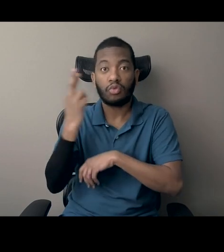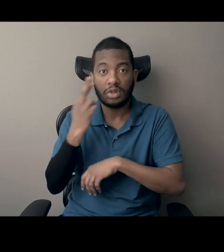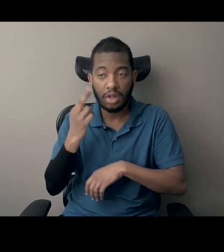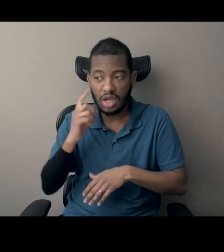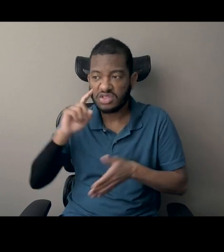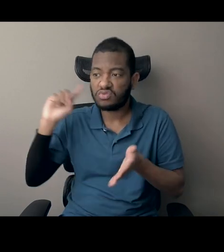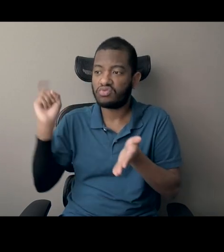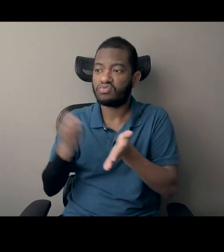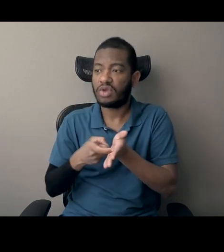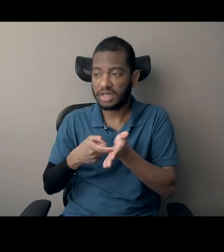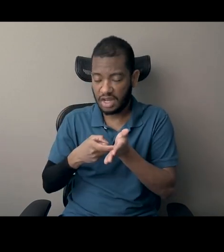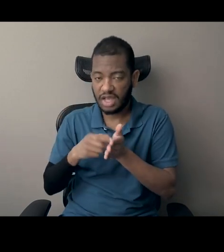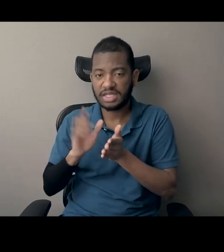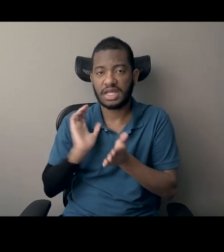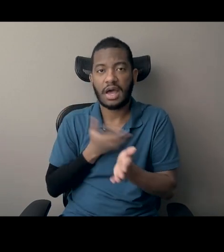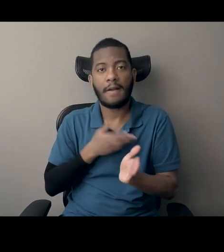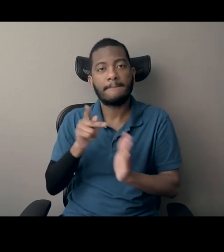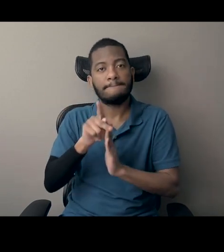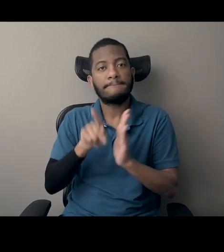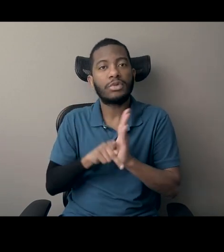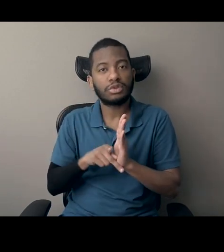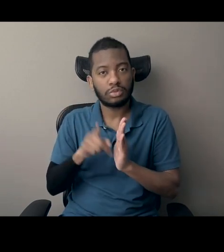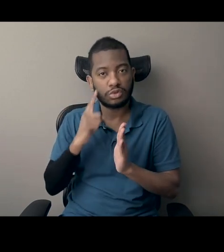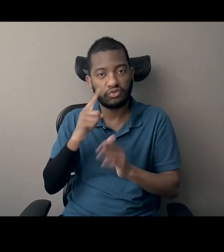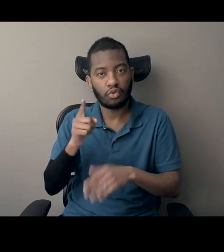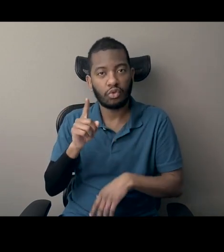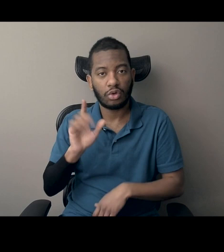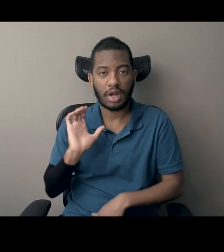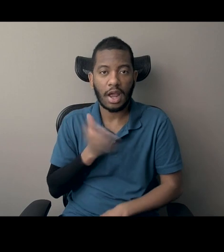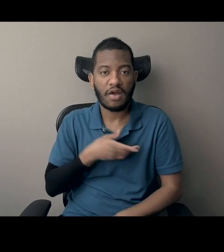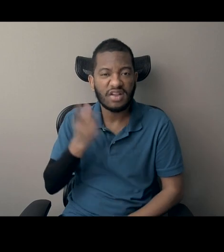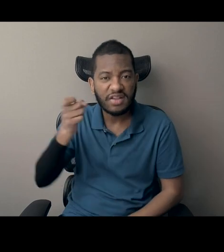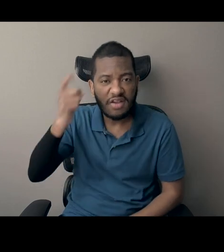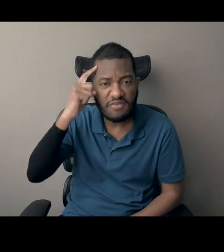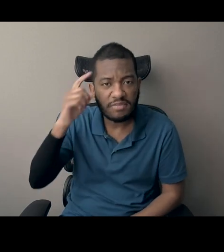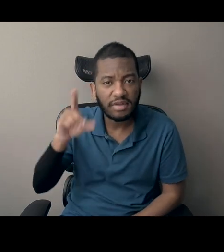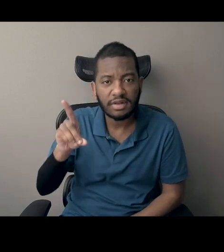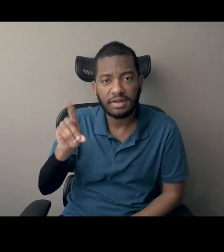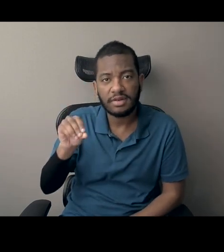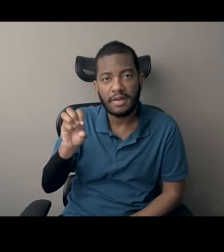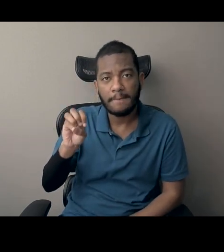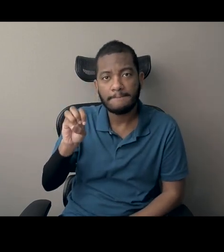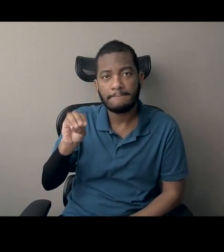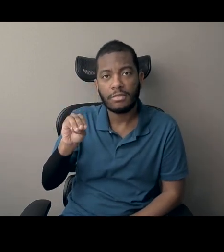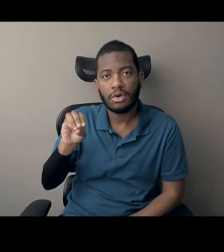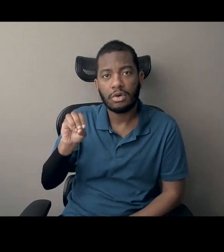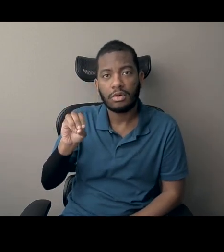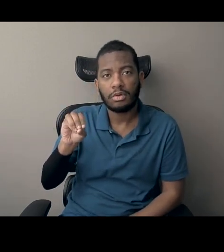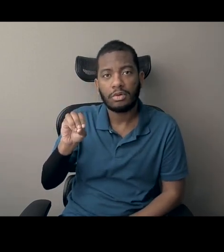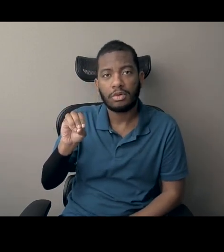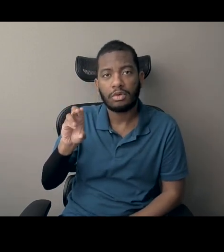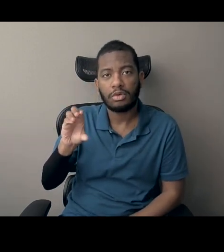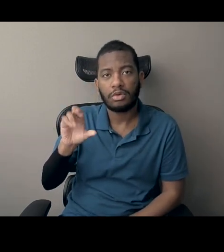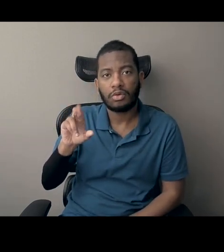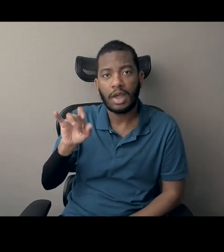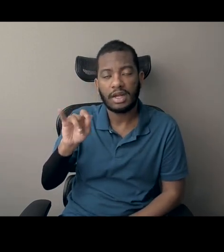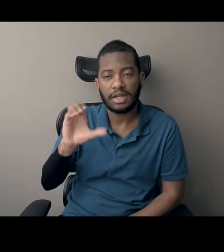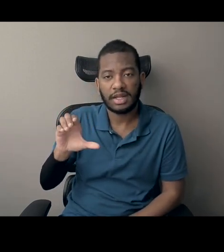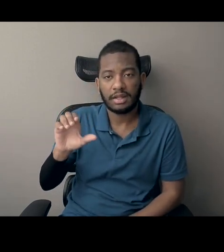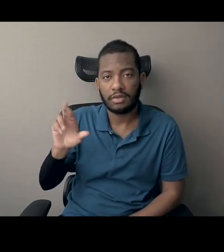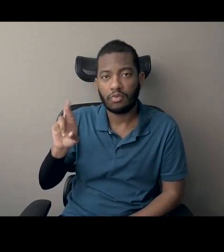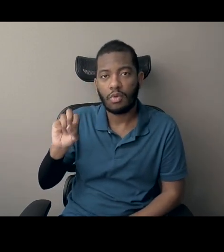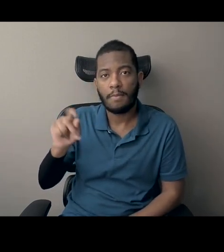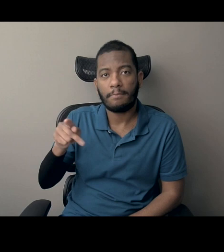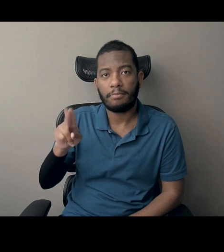our democratic Republic, um, you know, because prior to the reconstruction era, um, you know, not